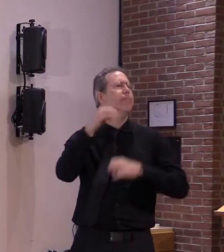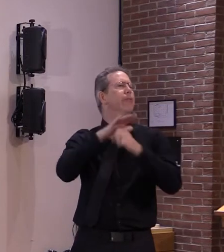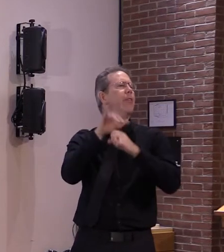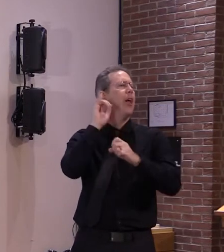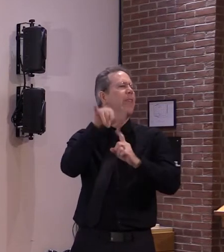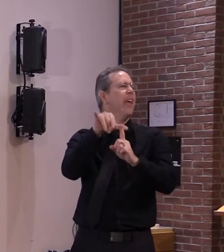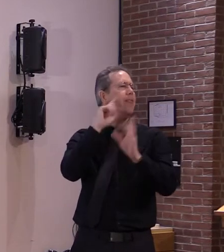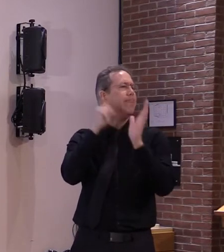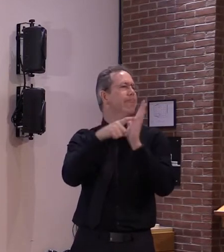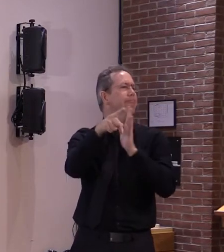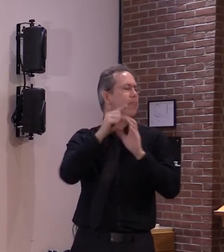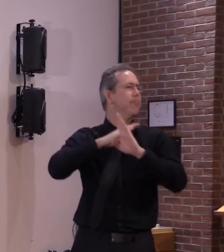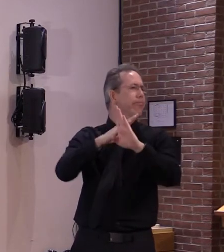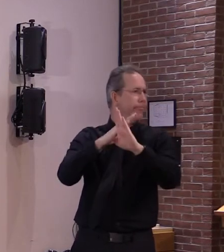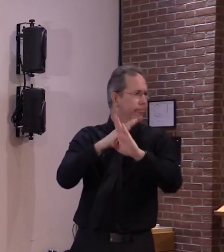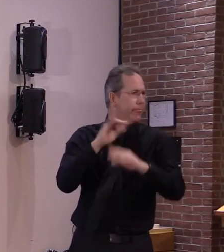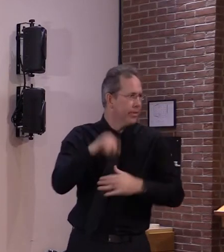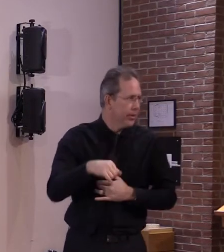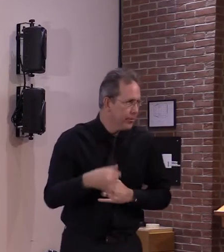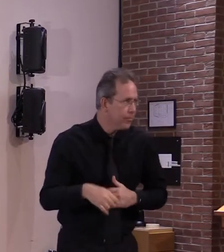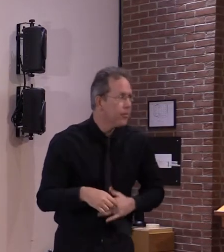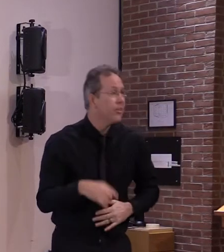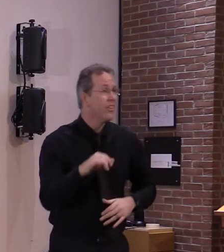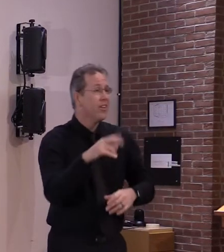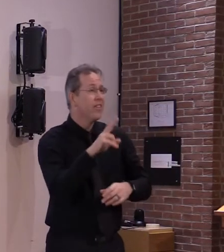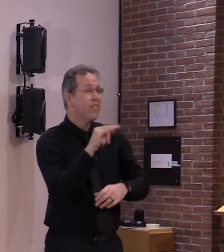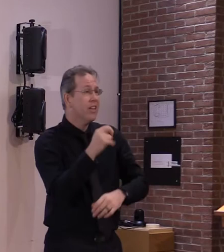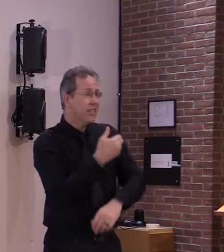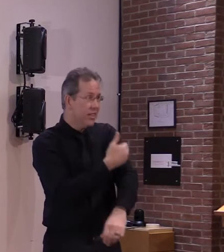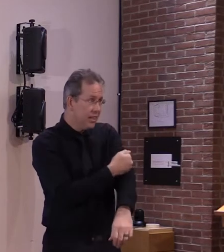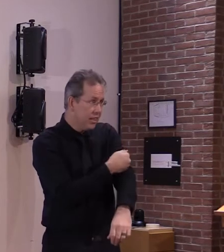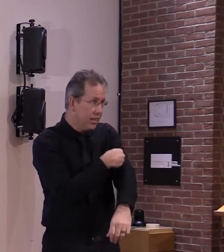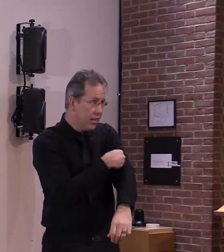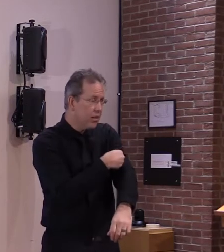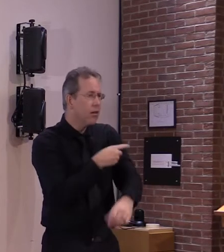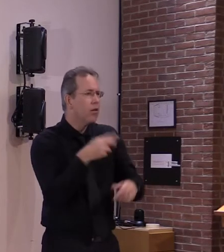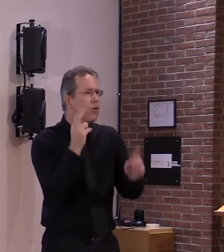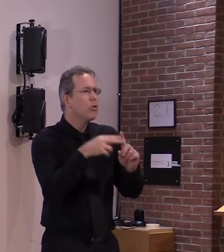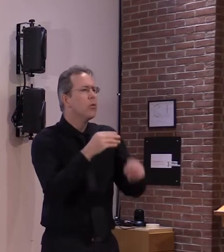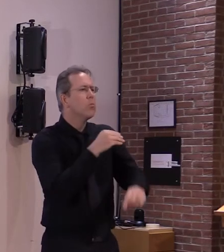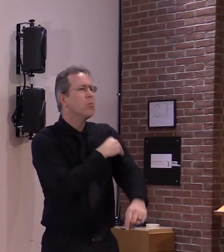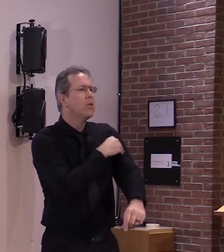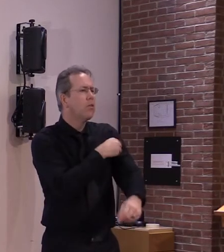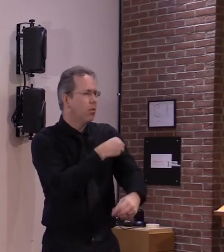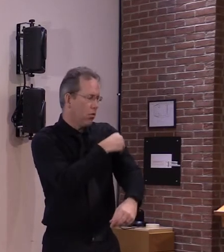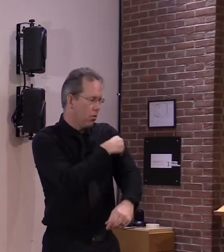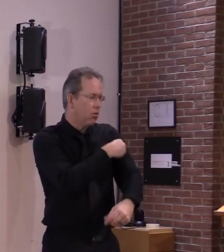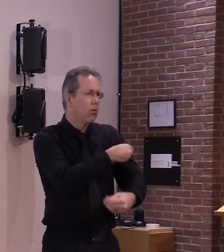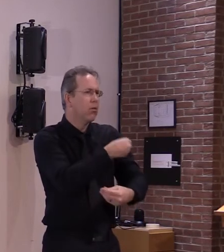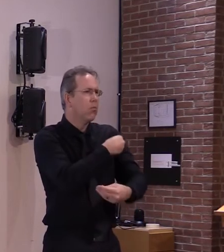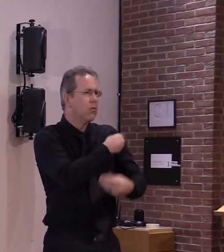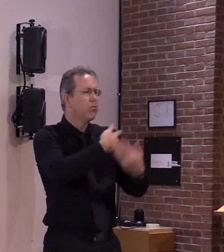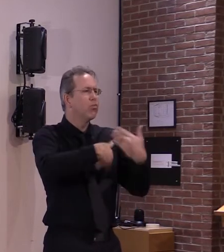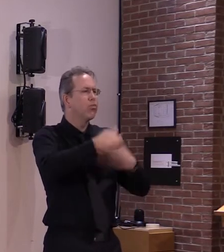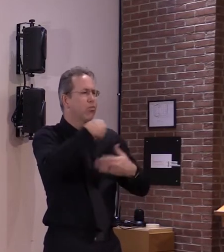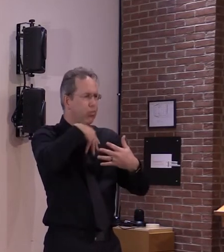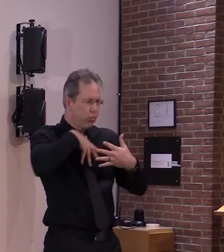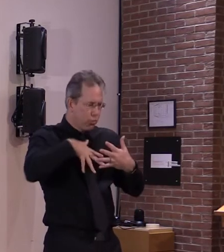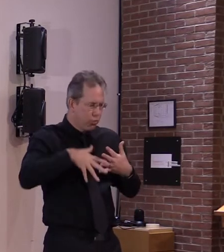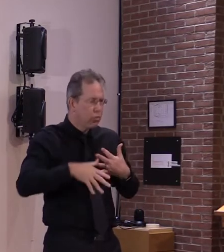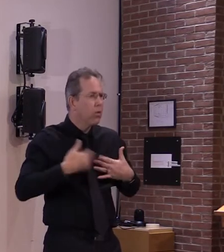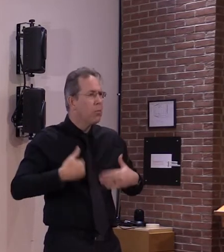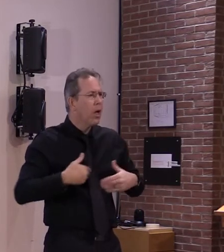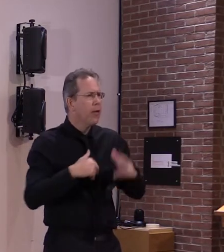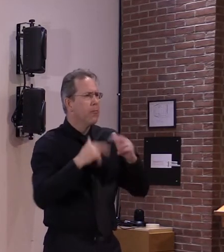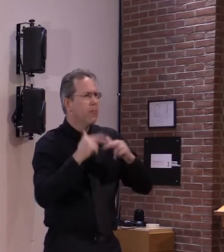and can make this protein and then we make the antibody against it our muscle